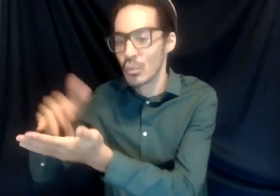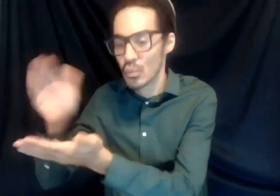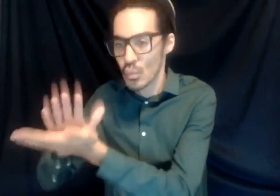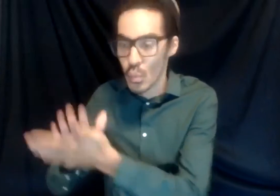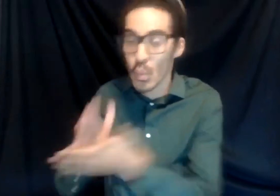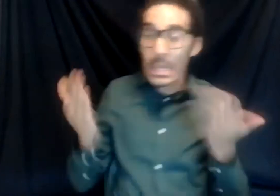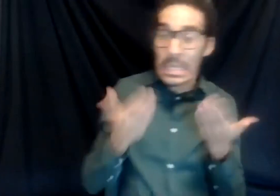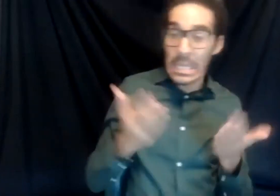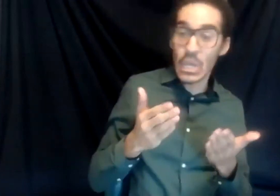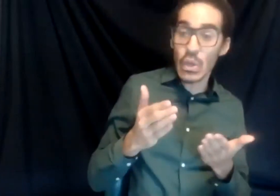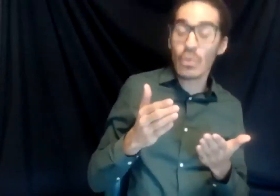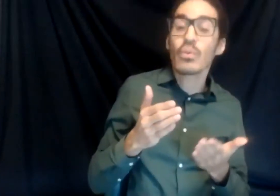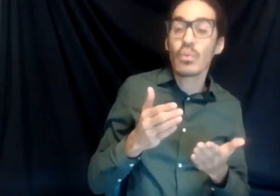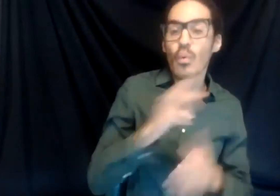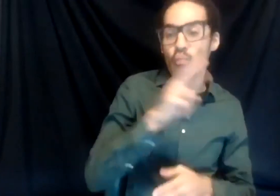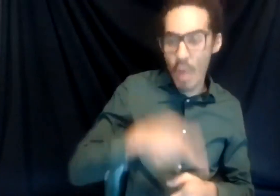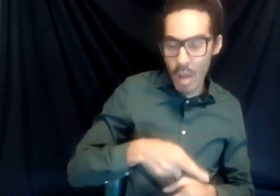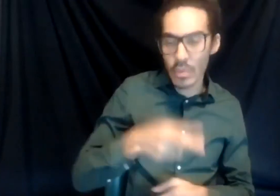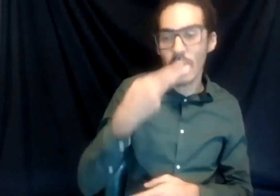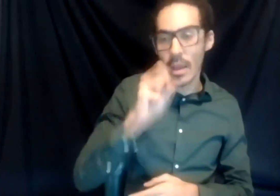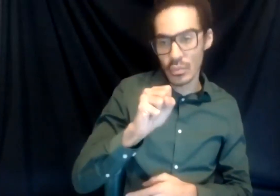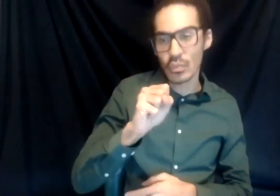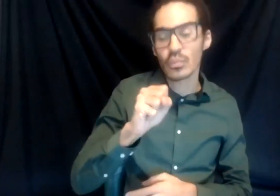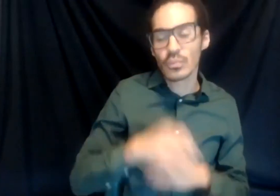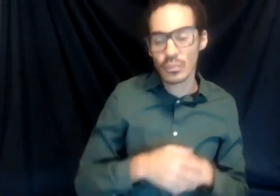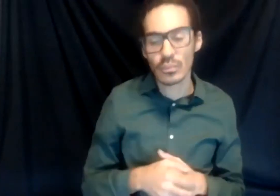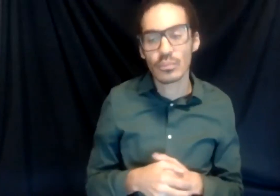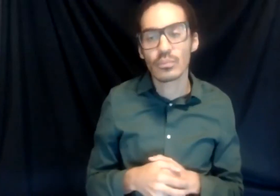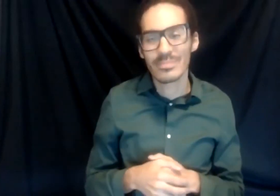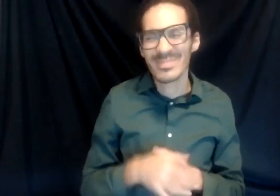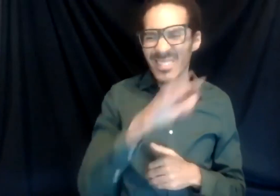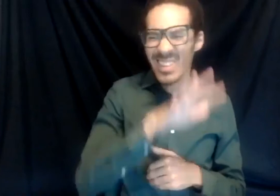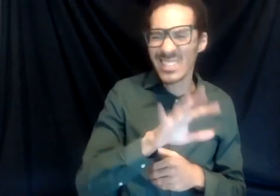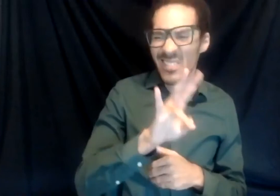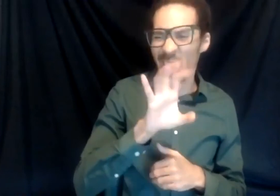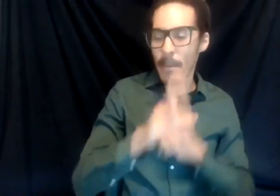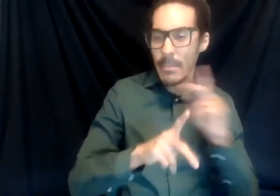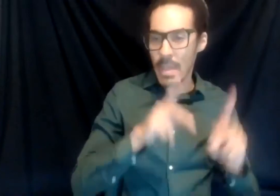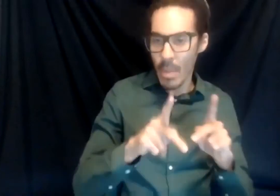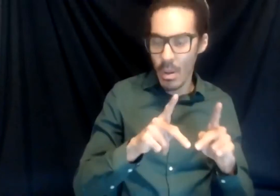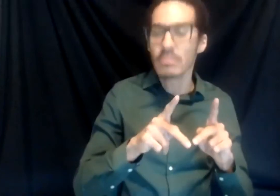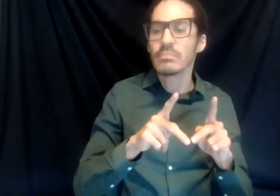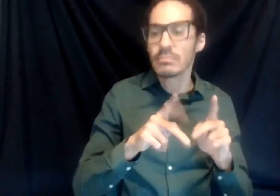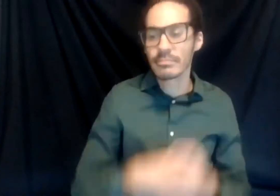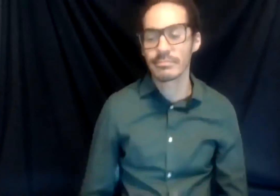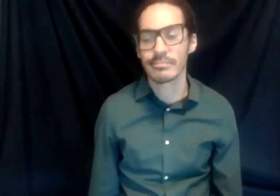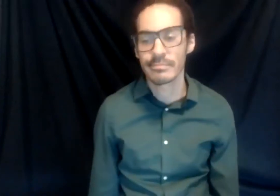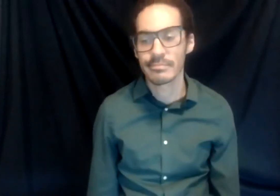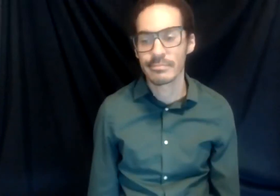Westchester, New York, New Rochelle High School, which is around 700 people, which is a lot bigger than my primary school, which